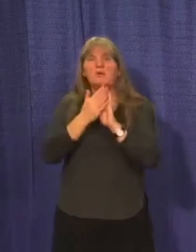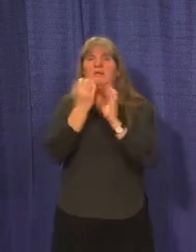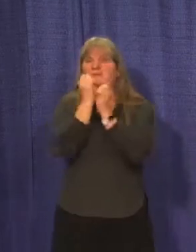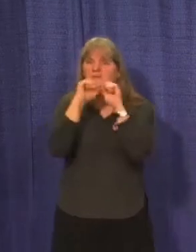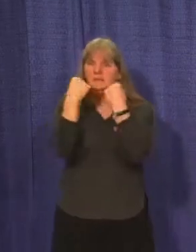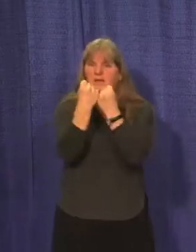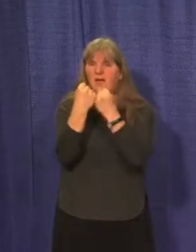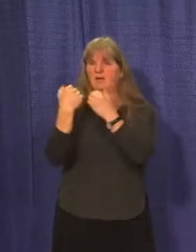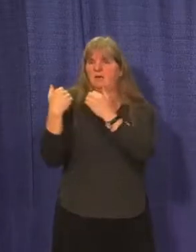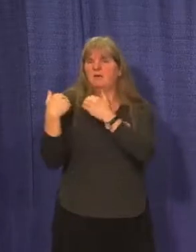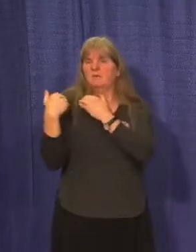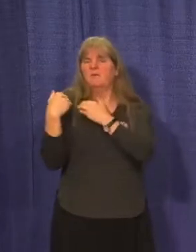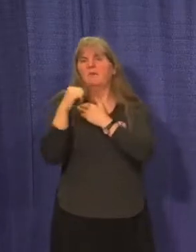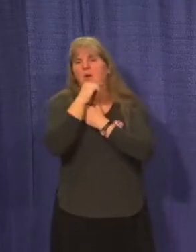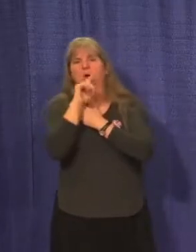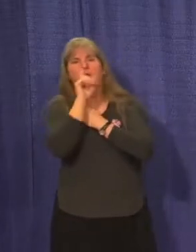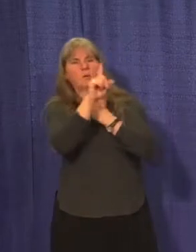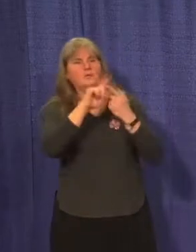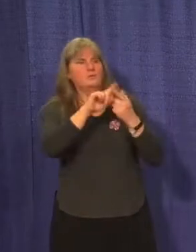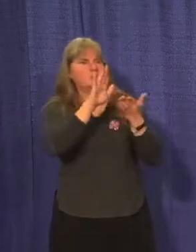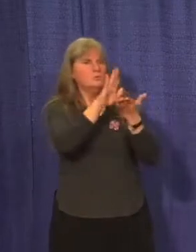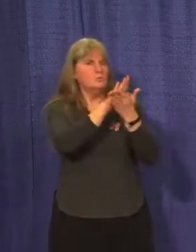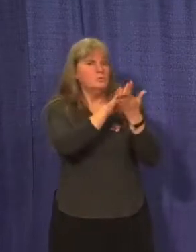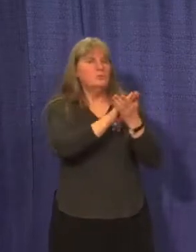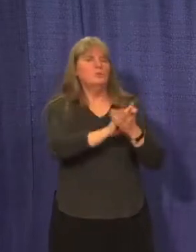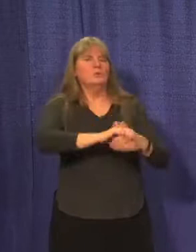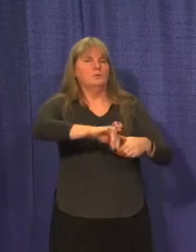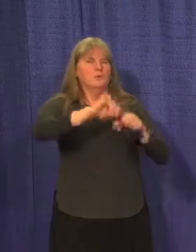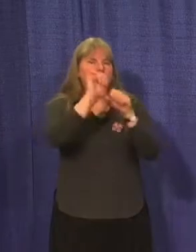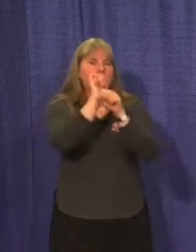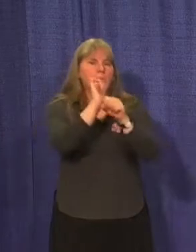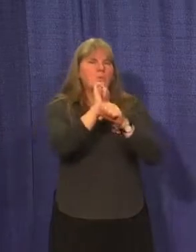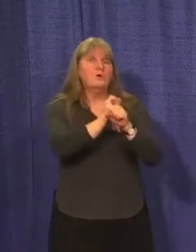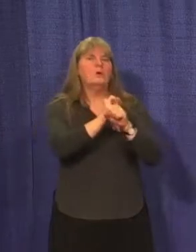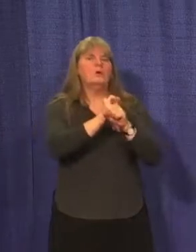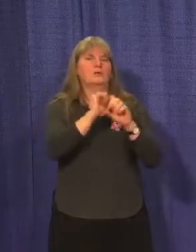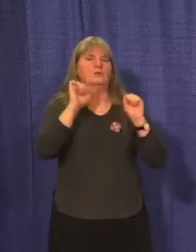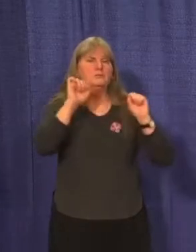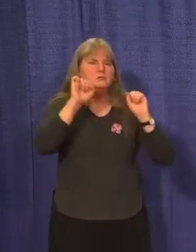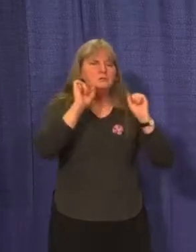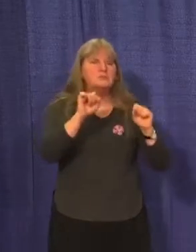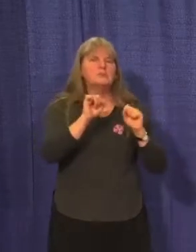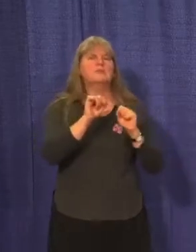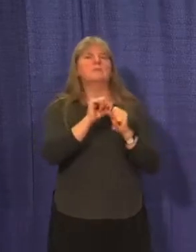work, school, to the gym, or to socialize with friends.